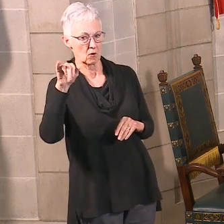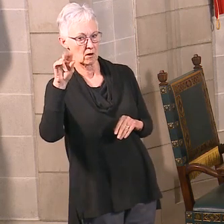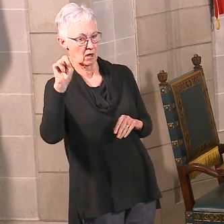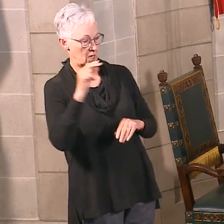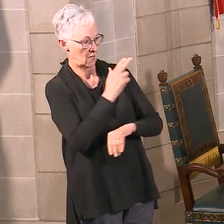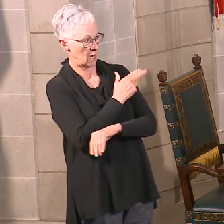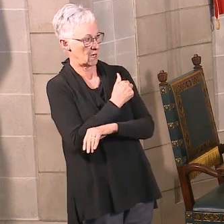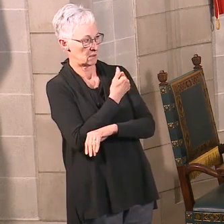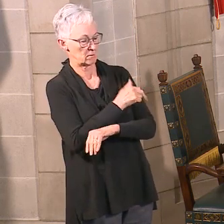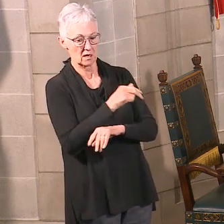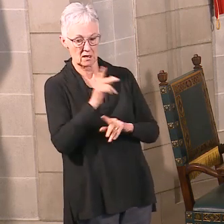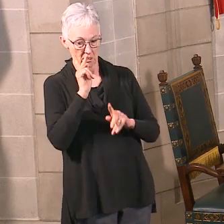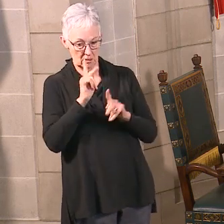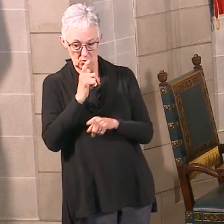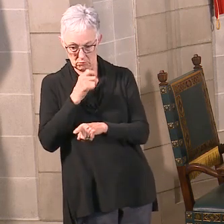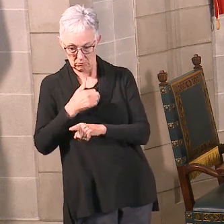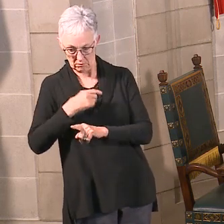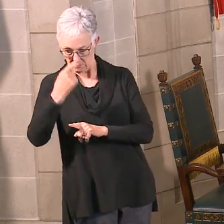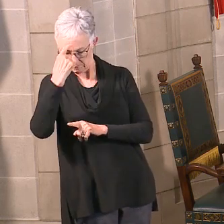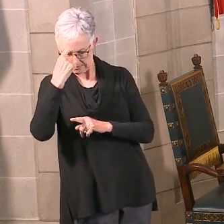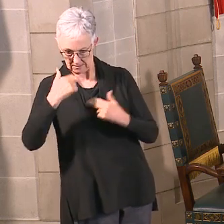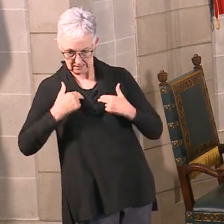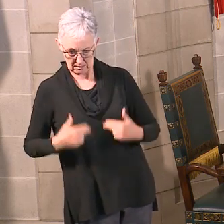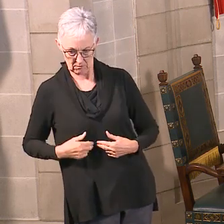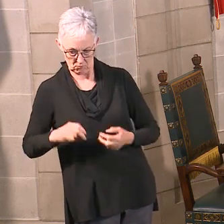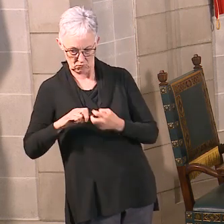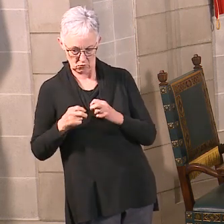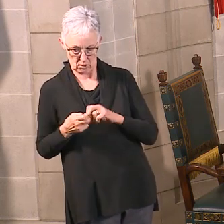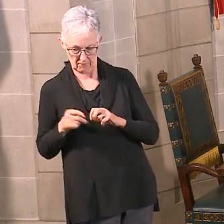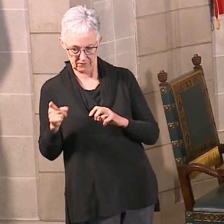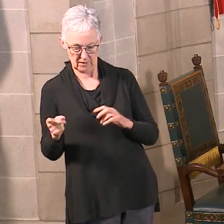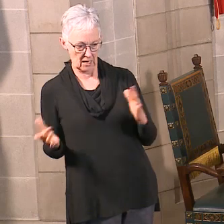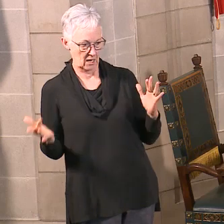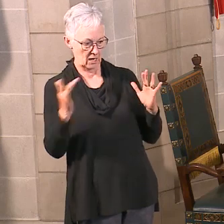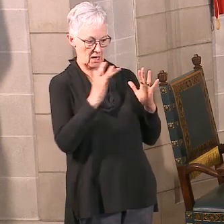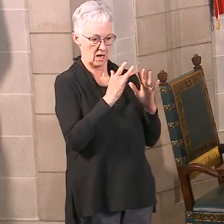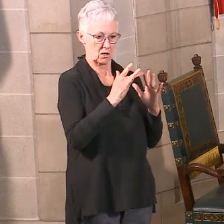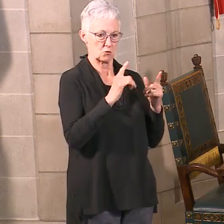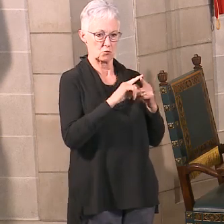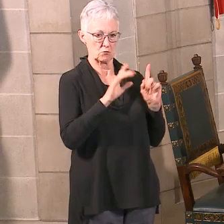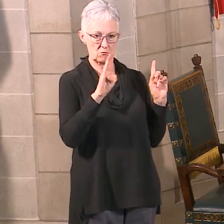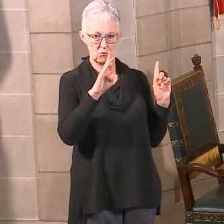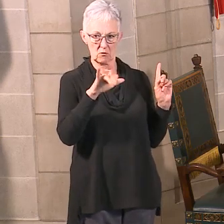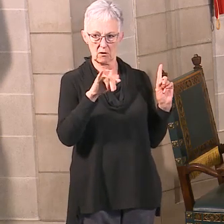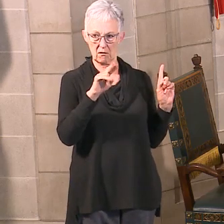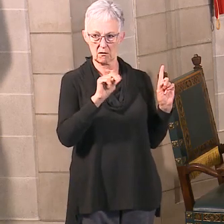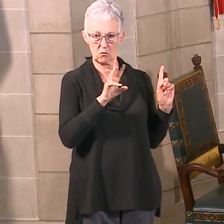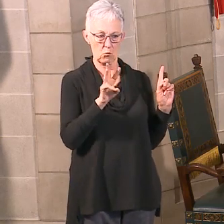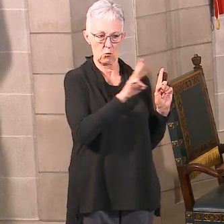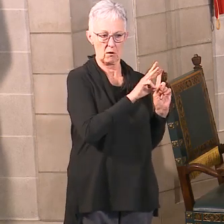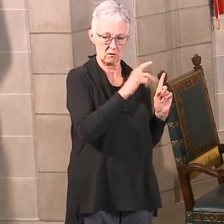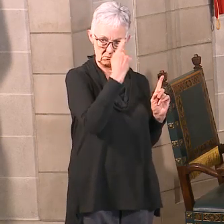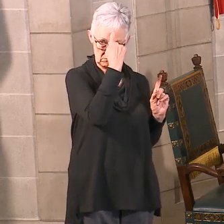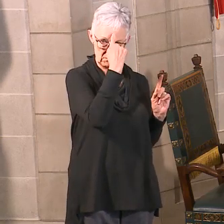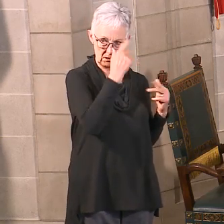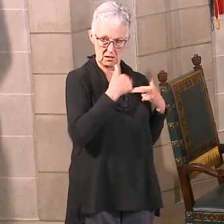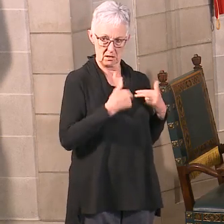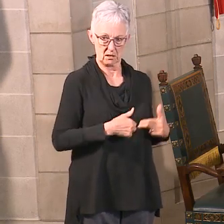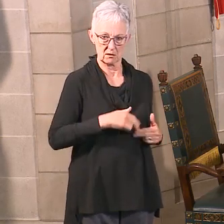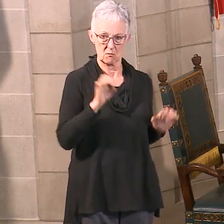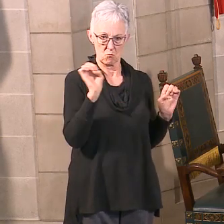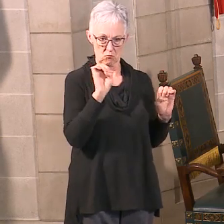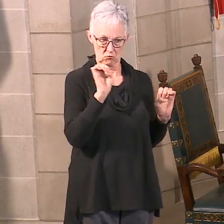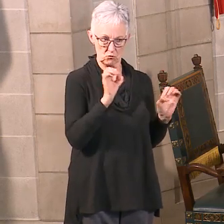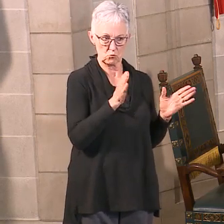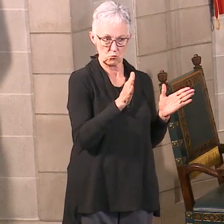crisis in communities across Nebraska to Bryan West Mental Health Emergency Room in Lincoln for mental